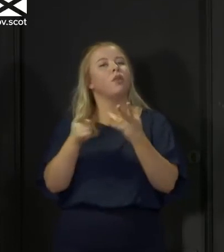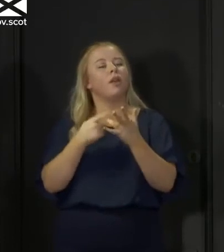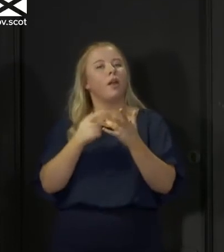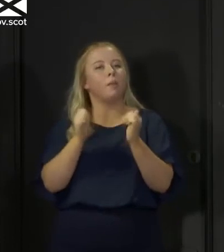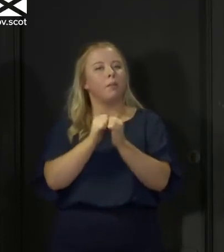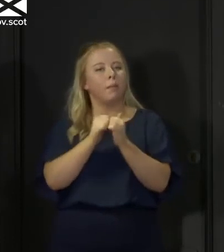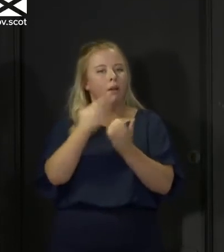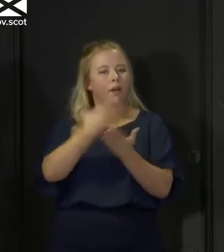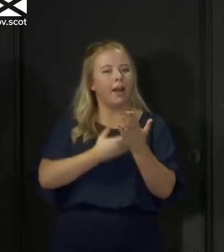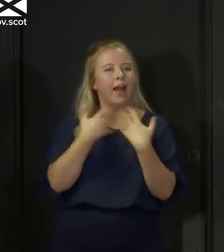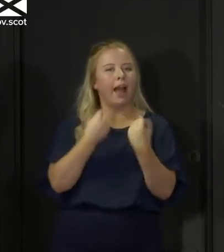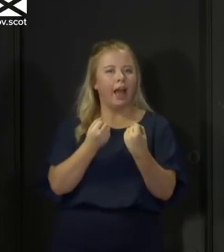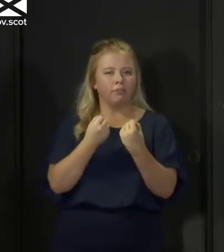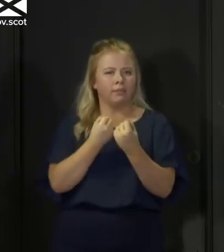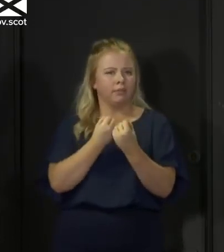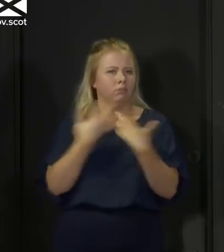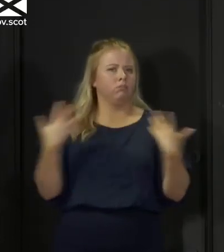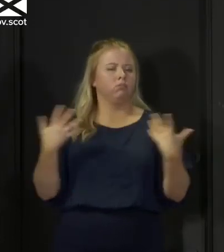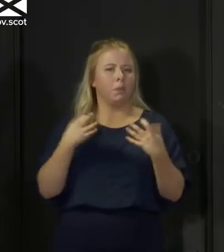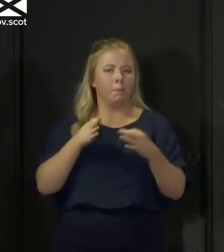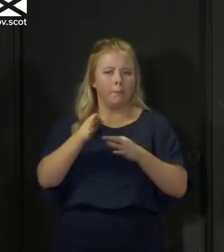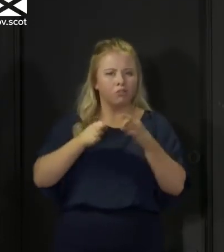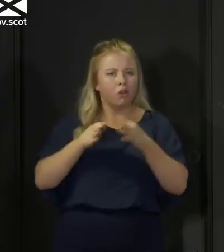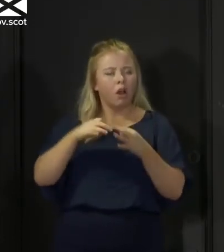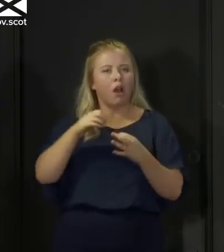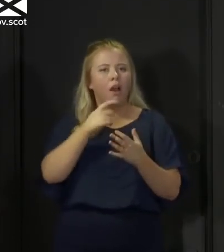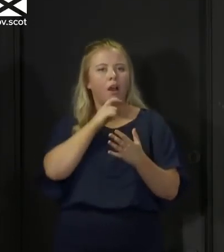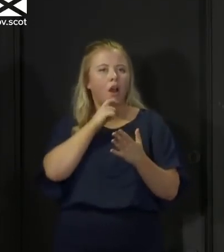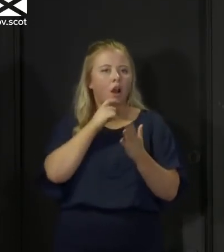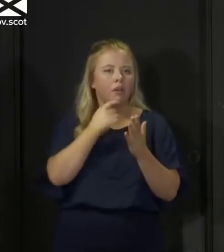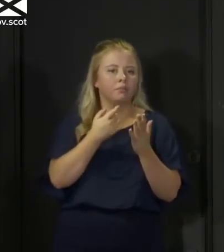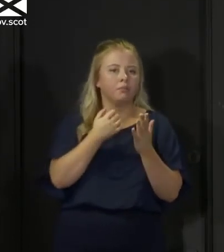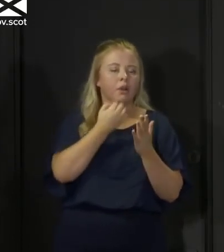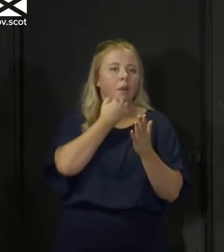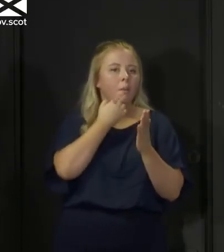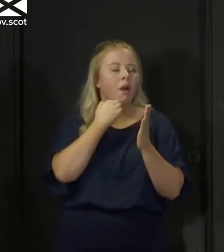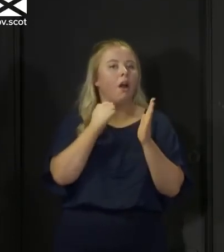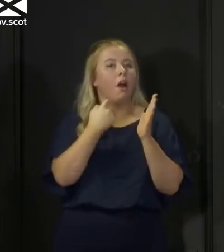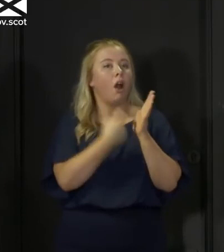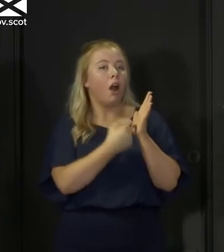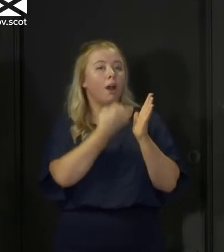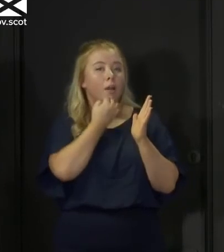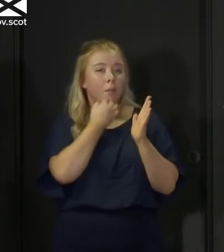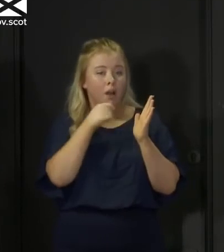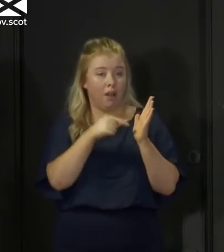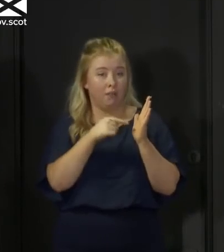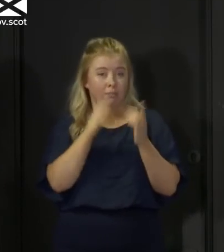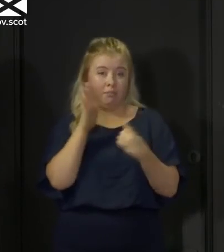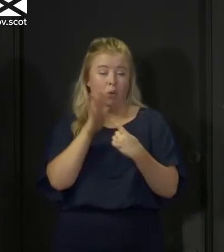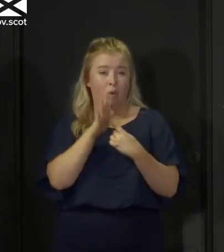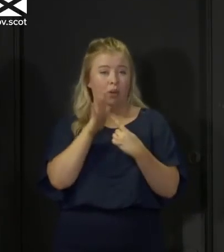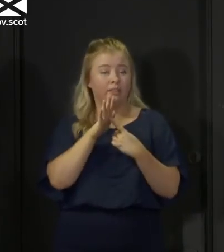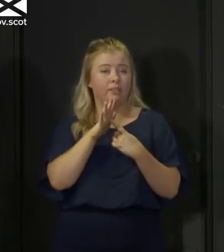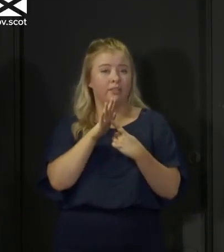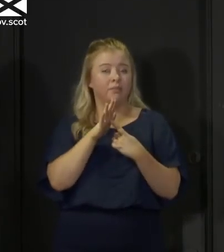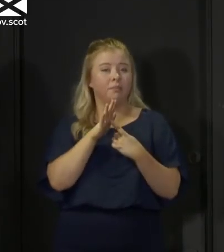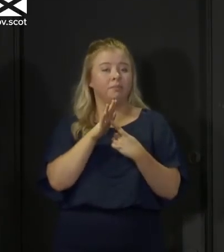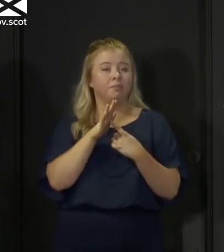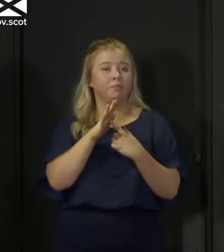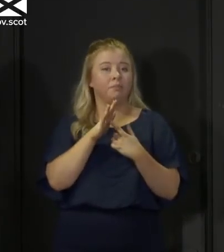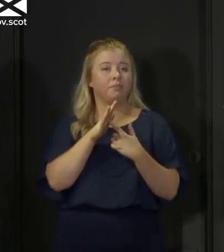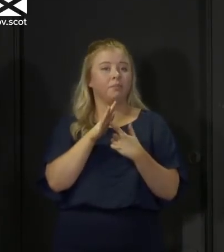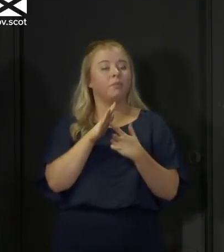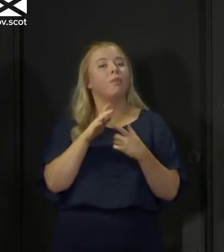of measures that we will use to make these decisions. The R number, as we've talked about before, really important. So too is the